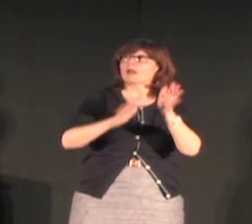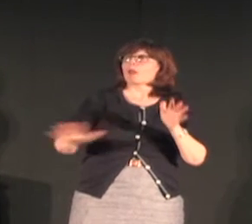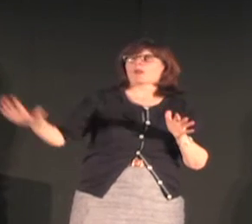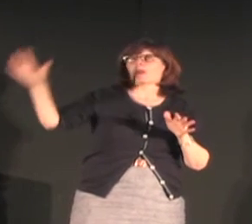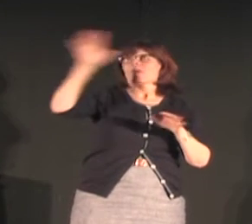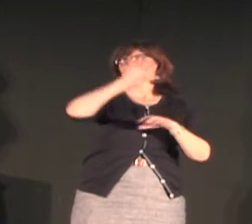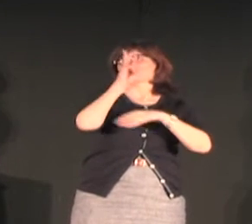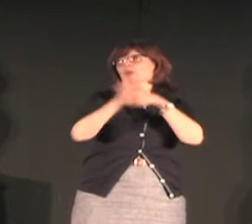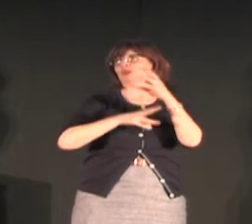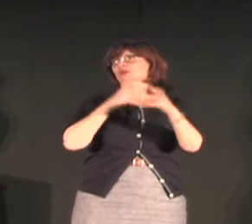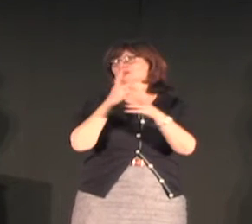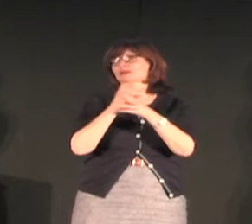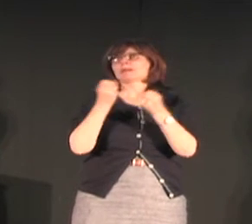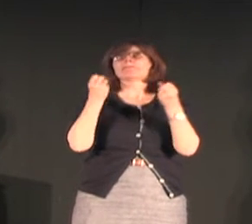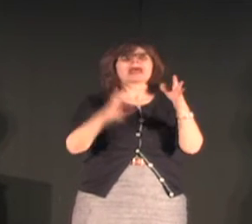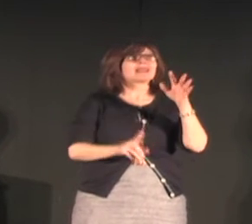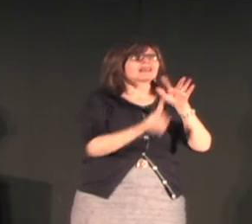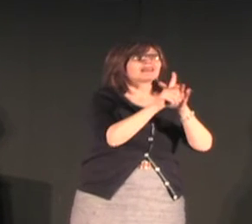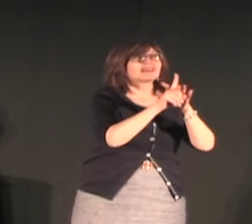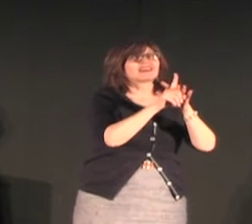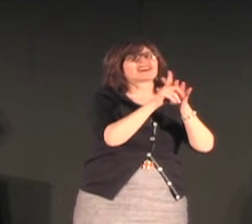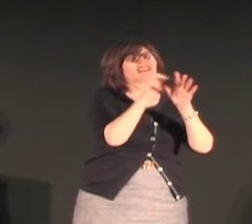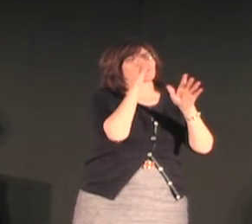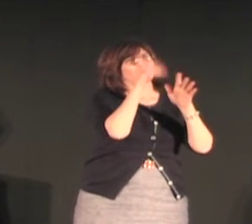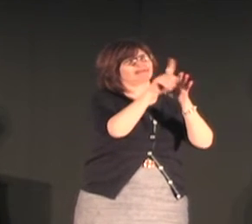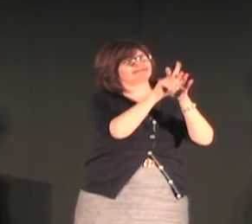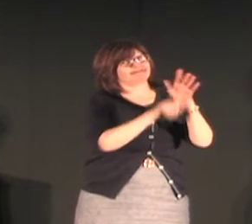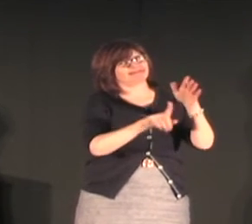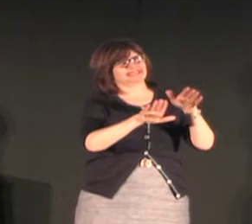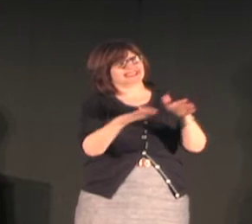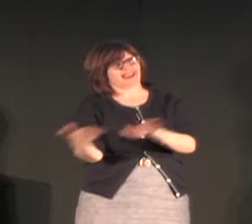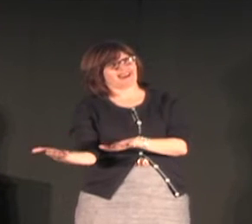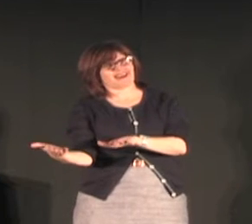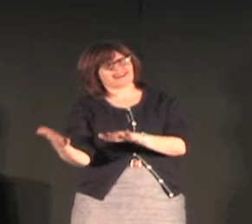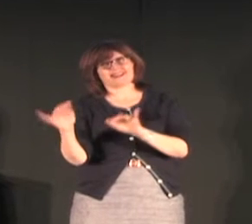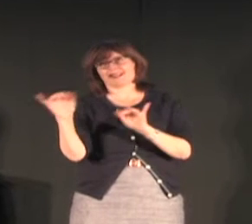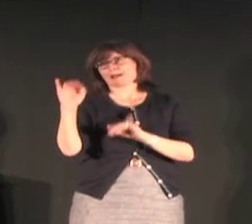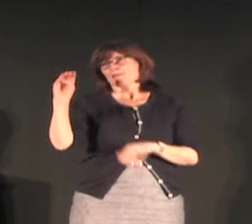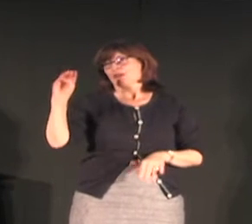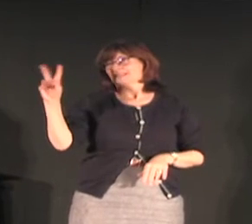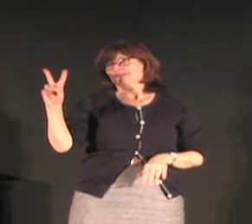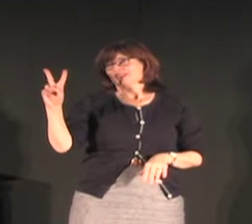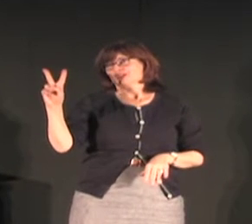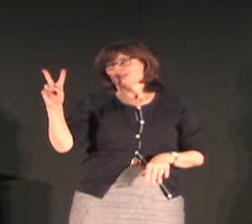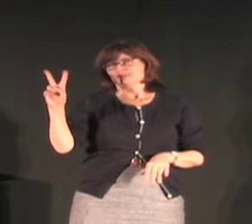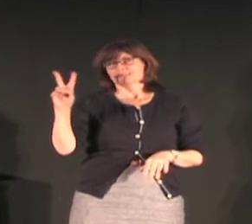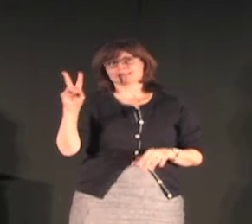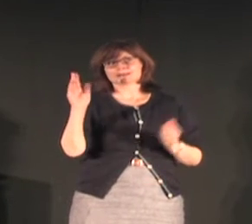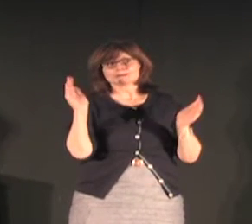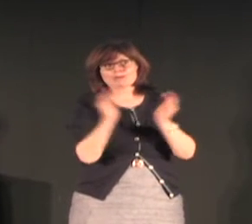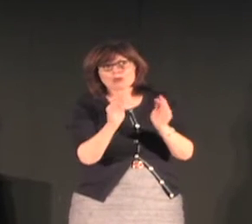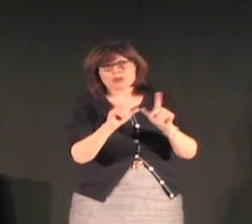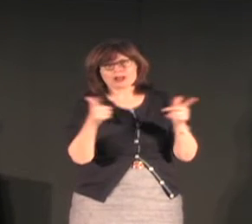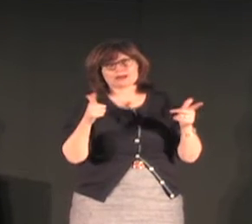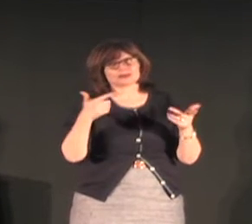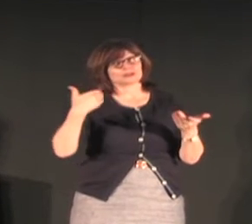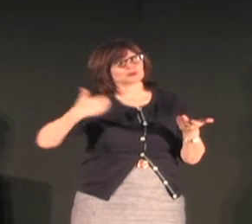of users the language emerges and unfortunately some of them as we said about Martha's Vineyard